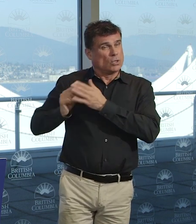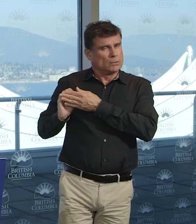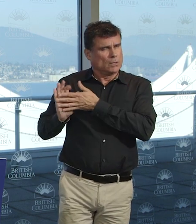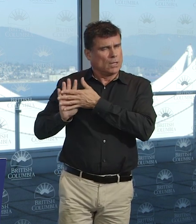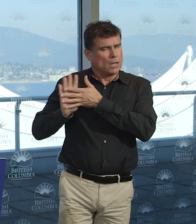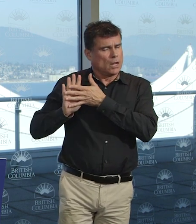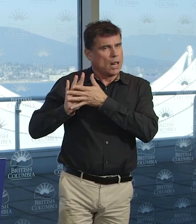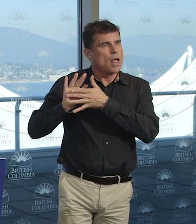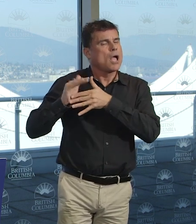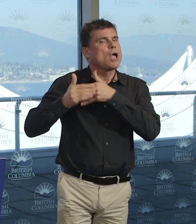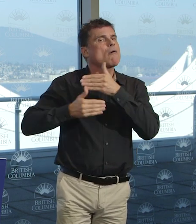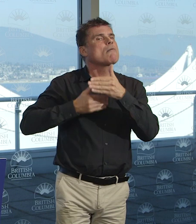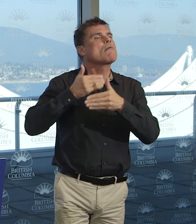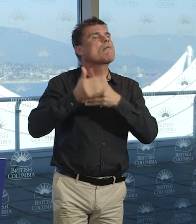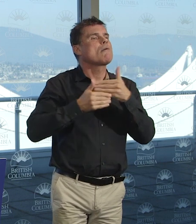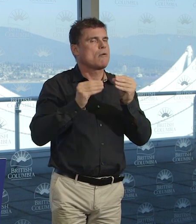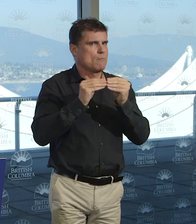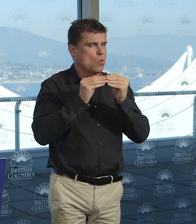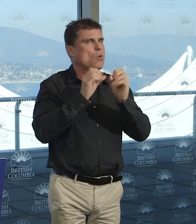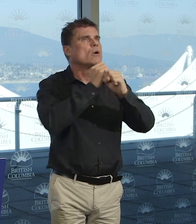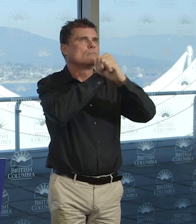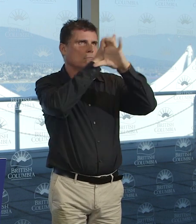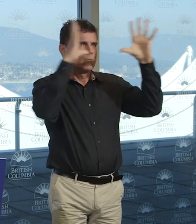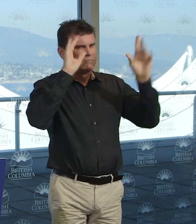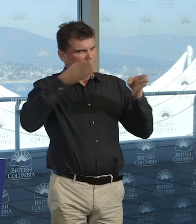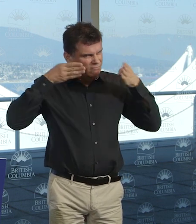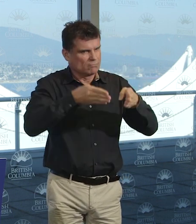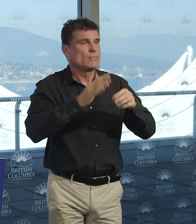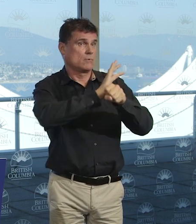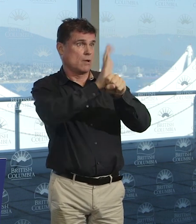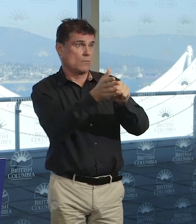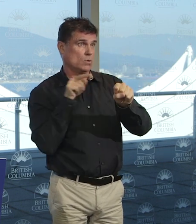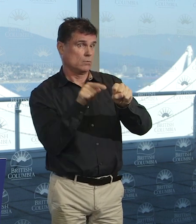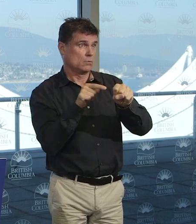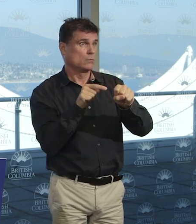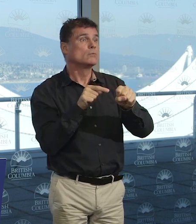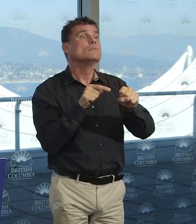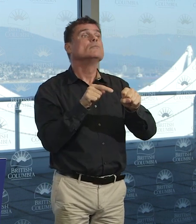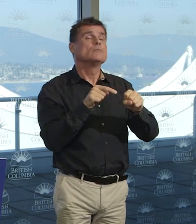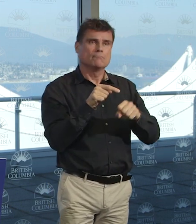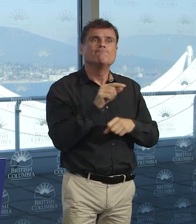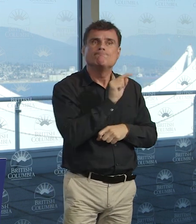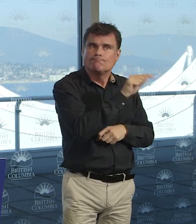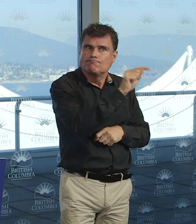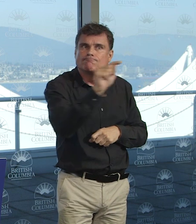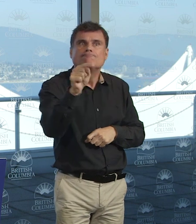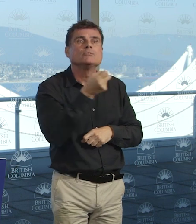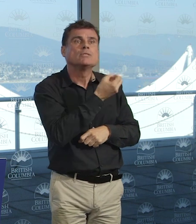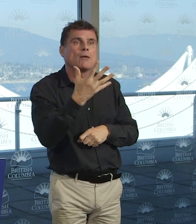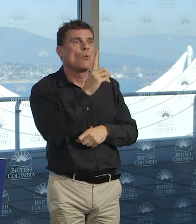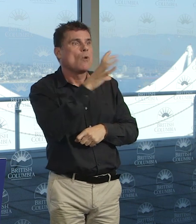here and we know that hundreds of people have been safely cared for by our healthcare worker teams here in Vancouver,